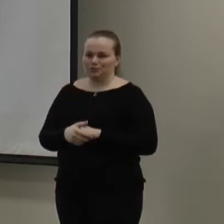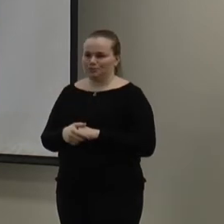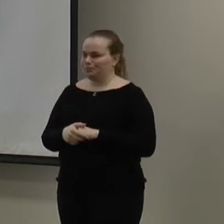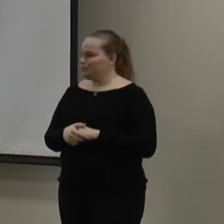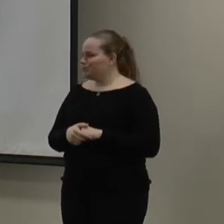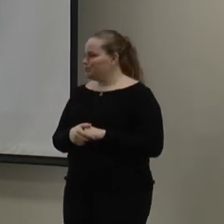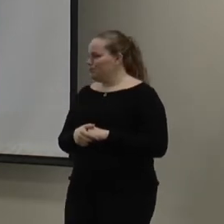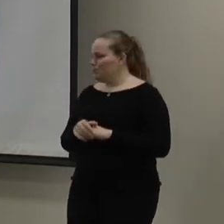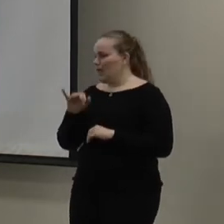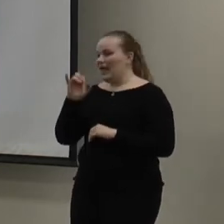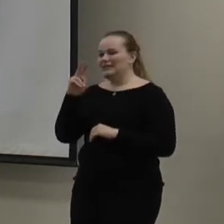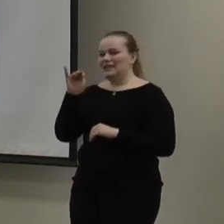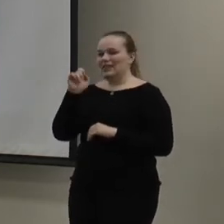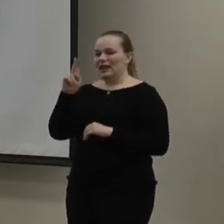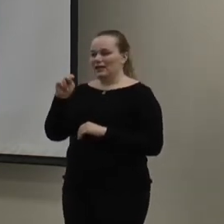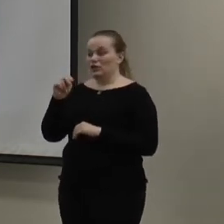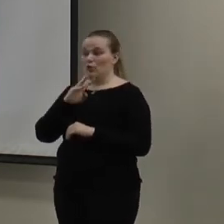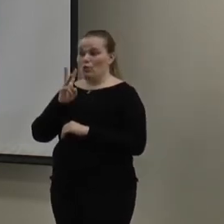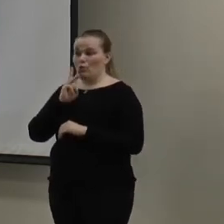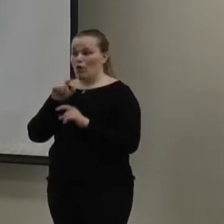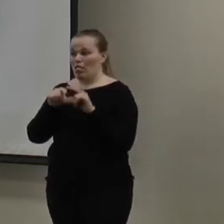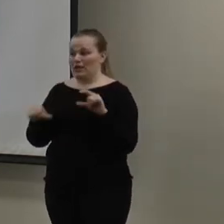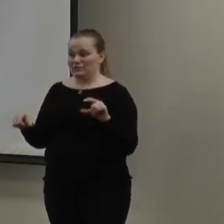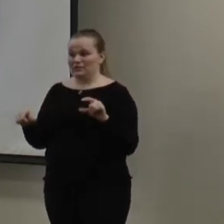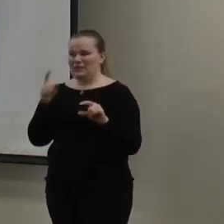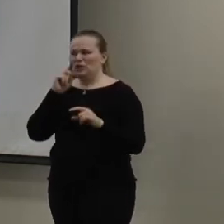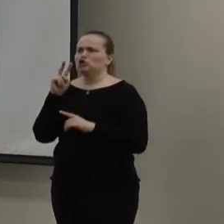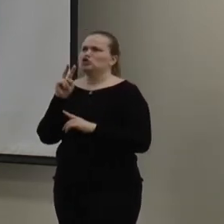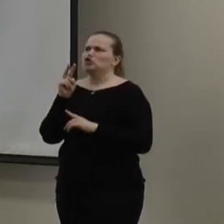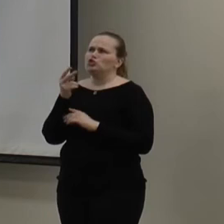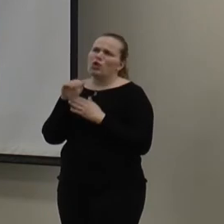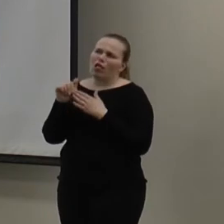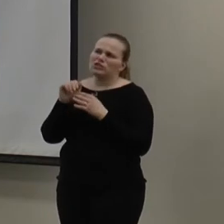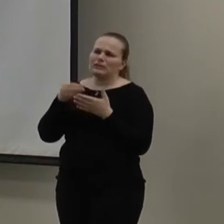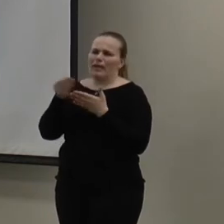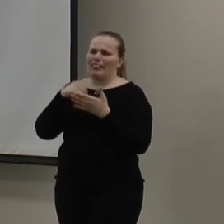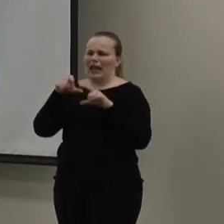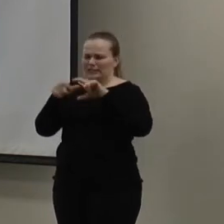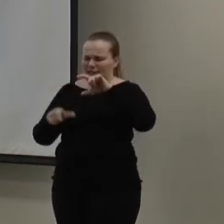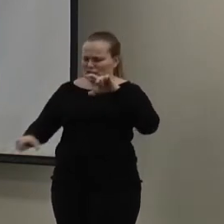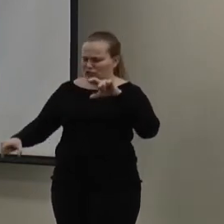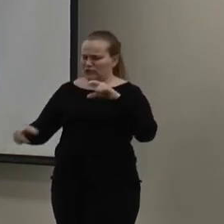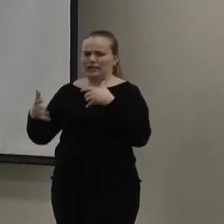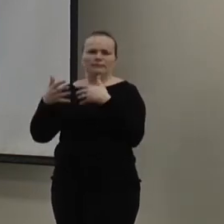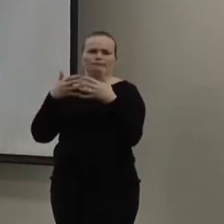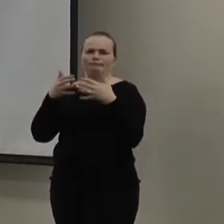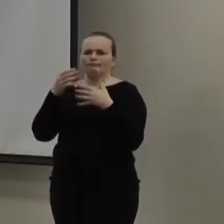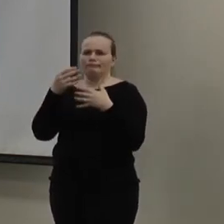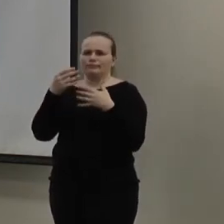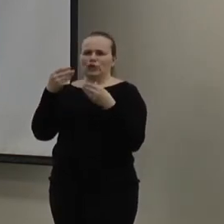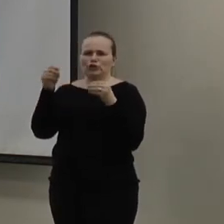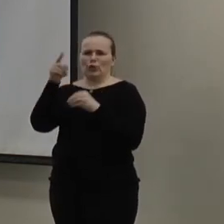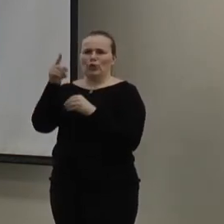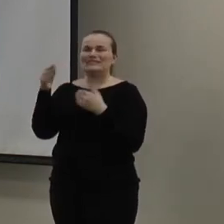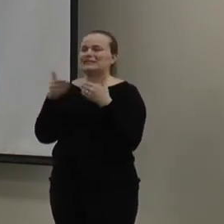insulating your water line. So, it's about $2 to go by this insulation at any hardware store. And it's